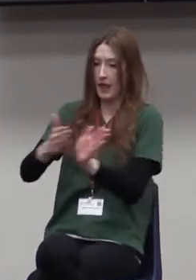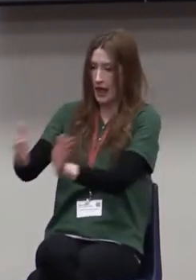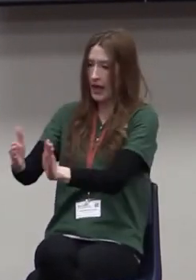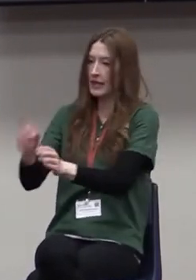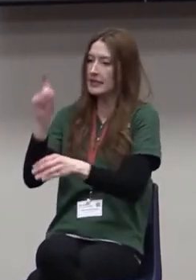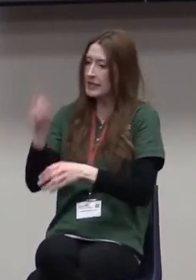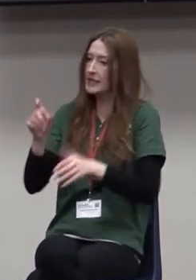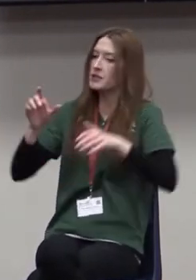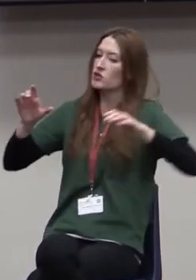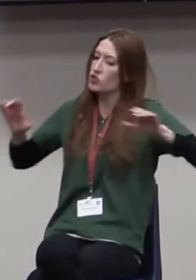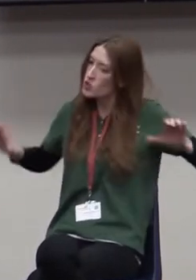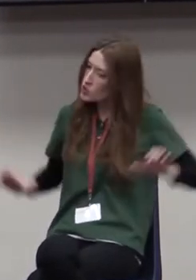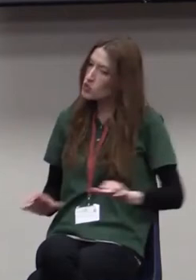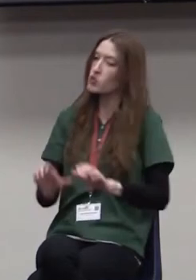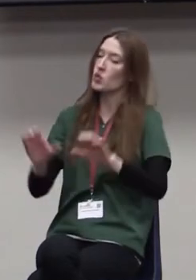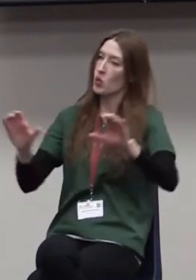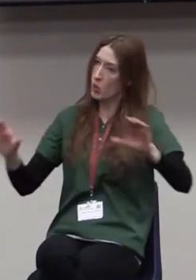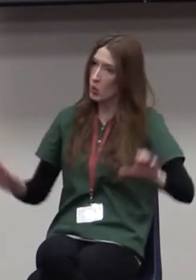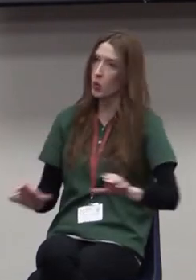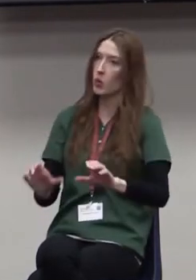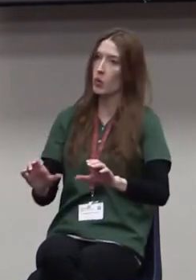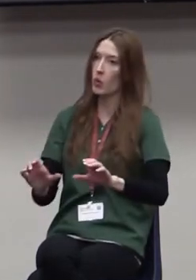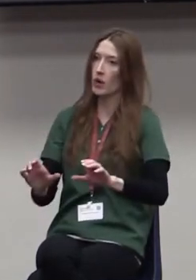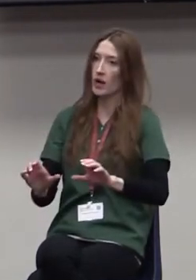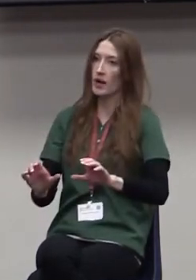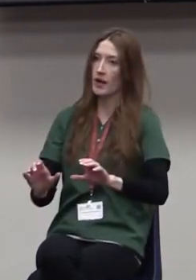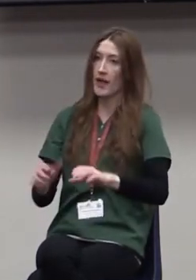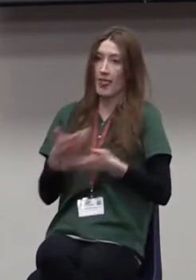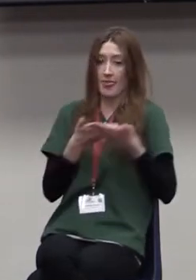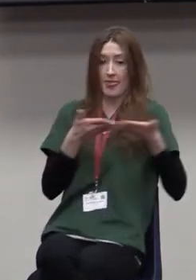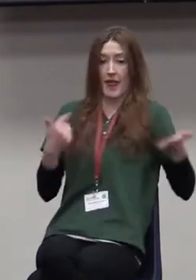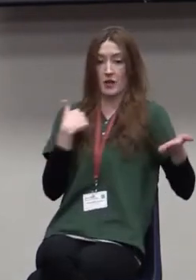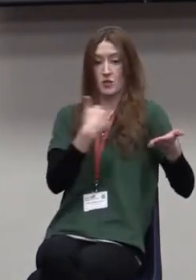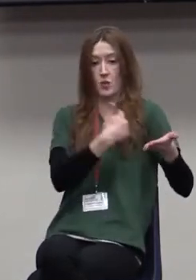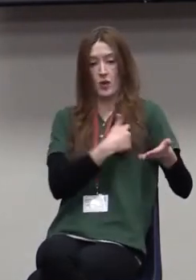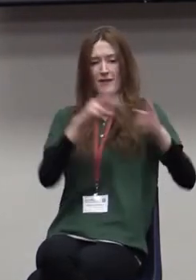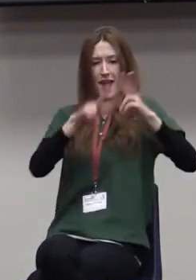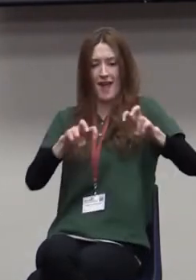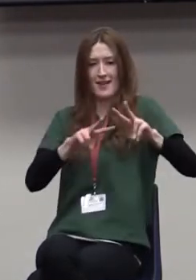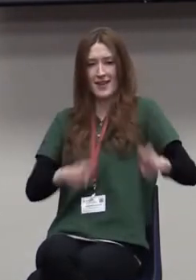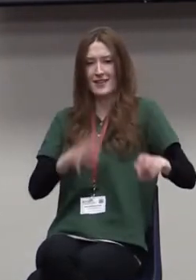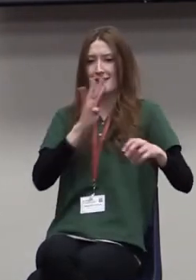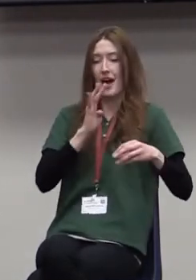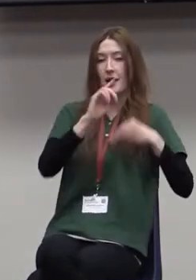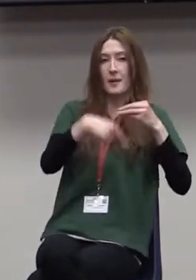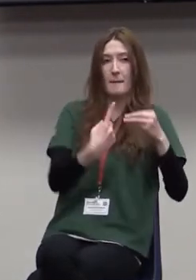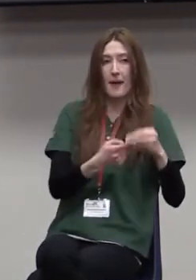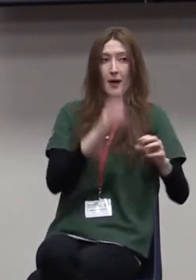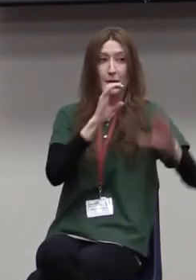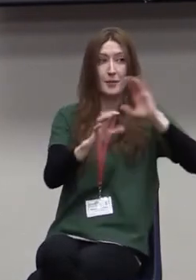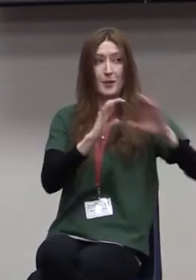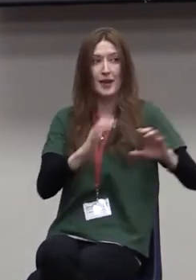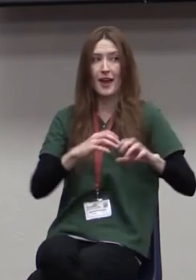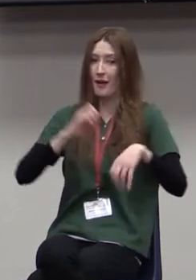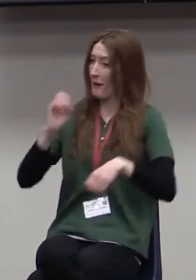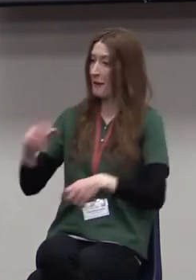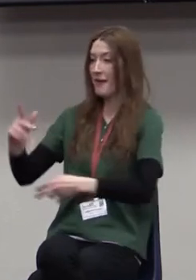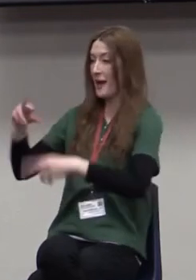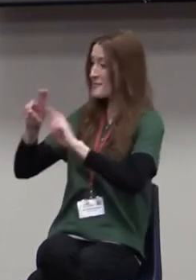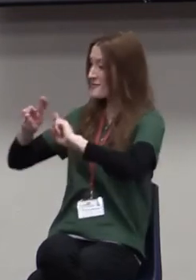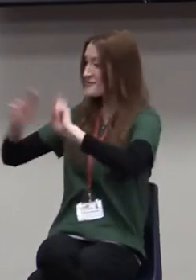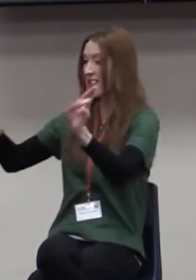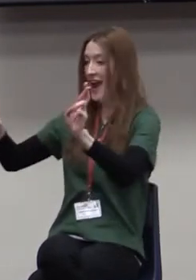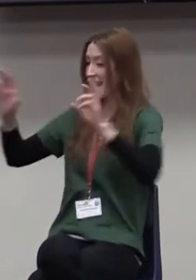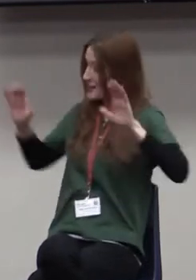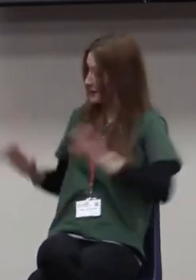now beginning to do the very things that we've been talking about, that we've analyzed, and that we're ready to implement. And without the execution,